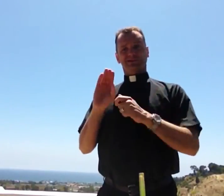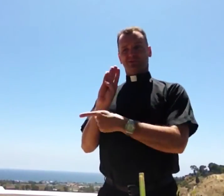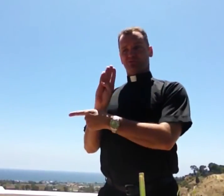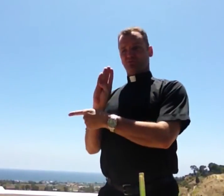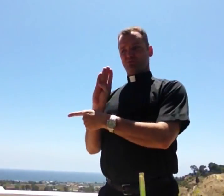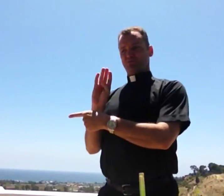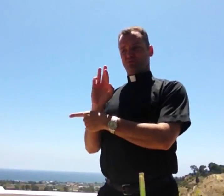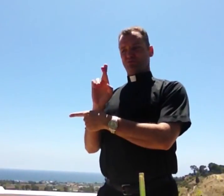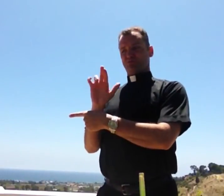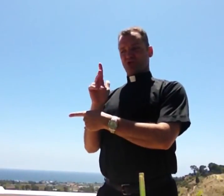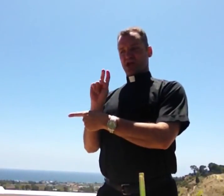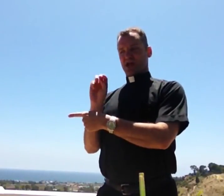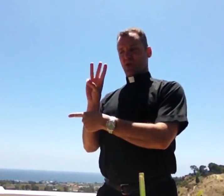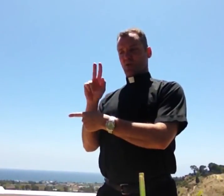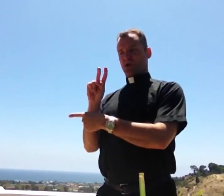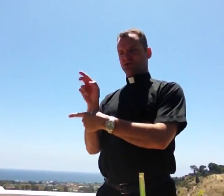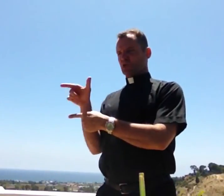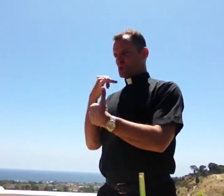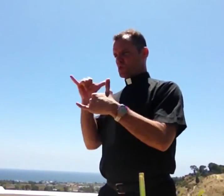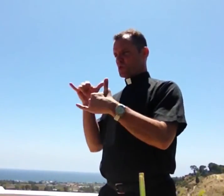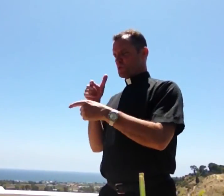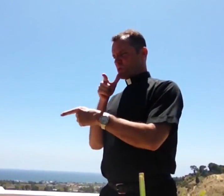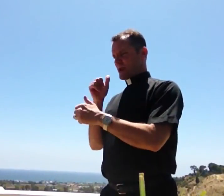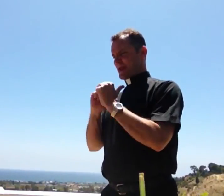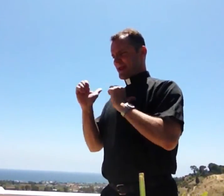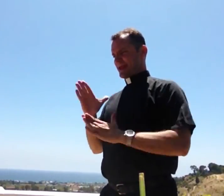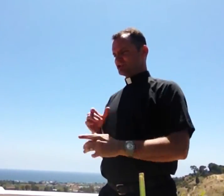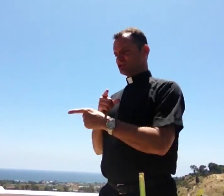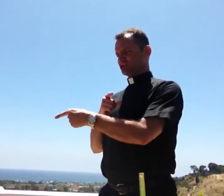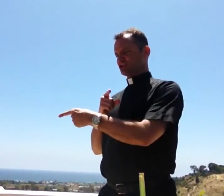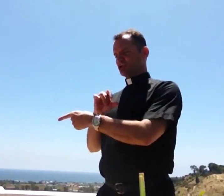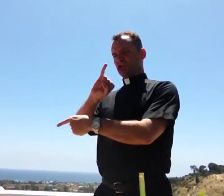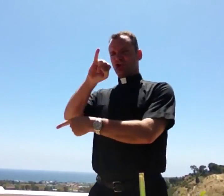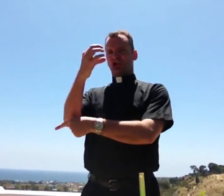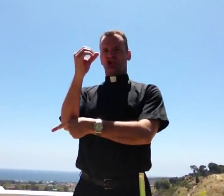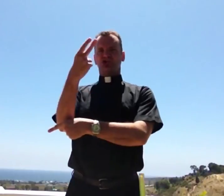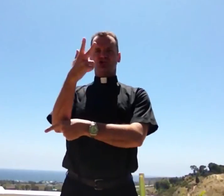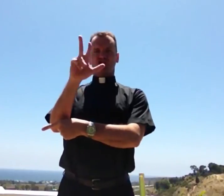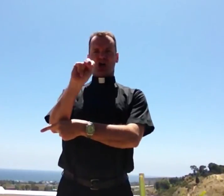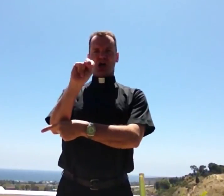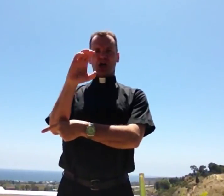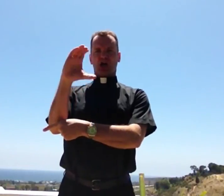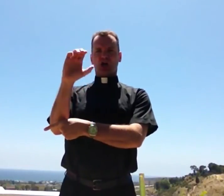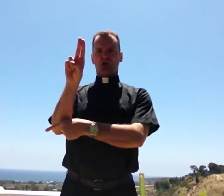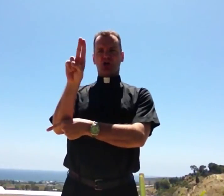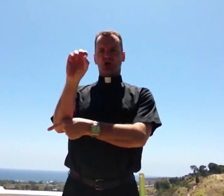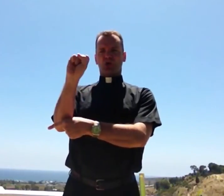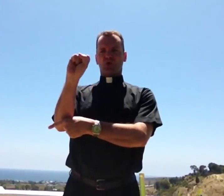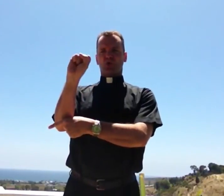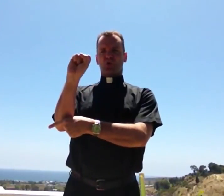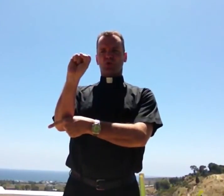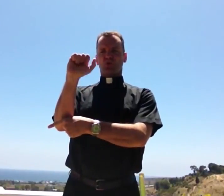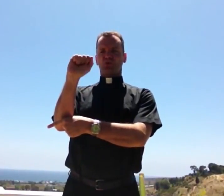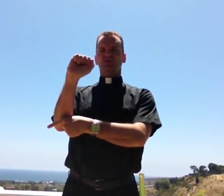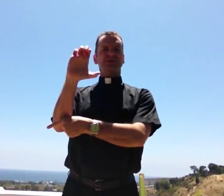Also for acting as well. The actor who played Brian Wilson, John Cusack,